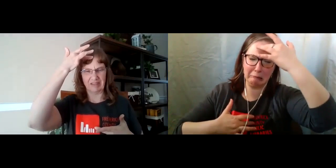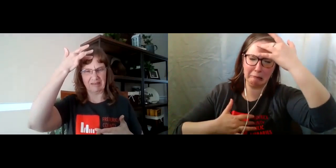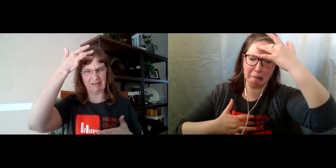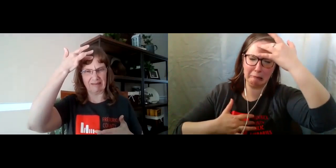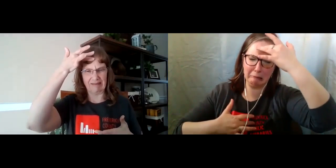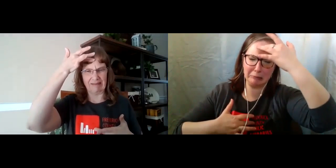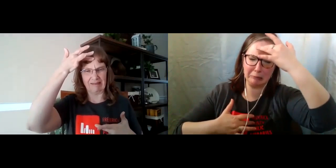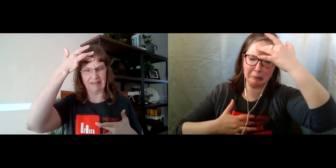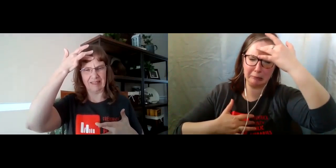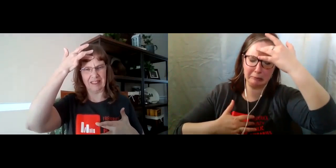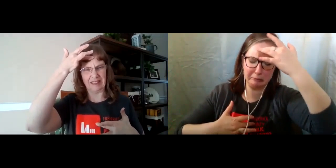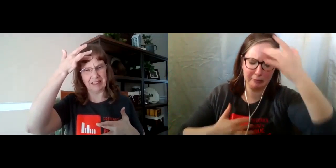sick.